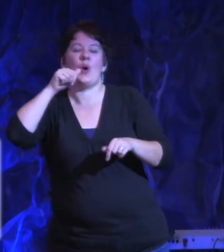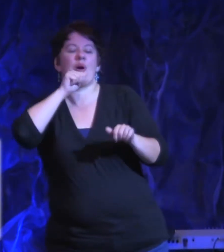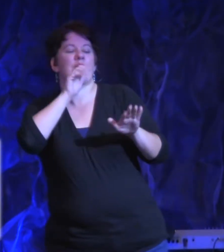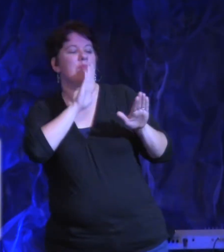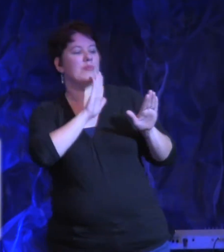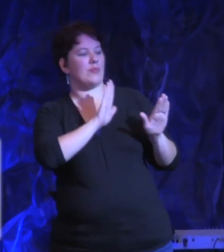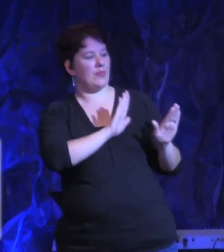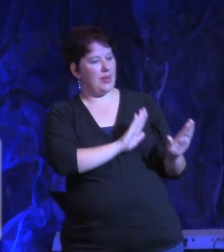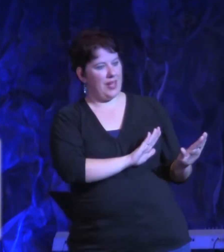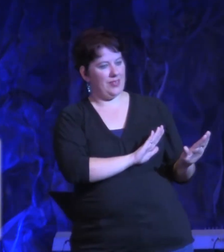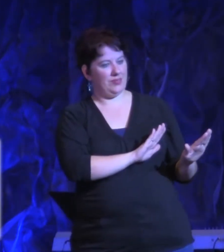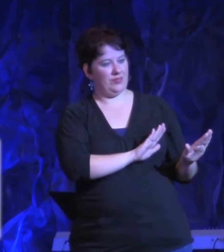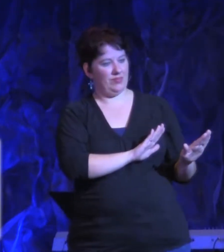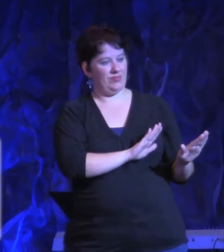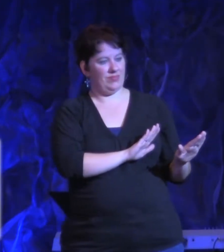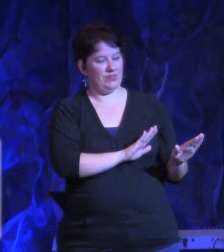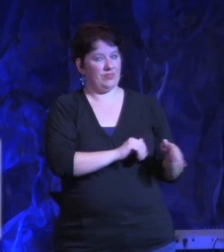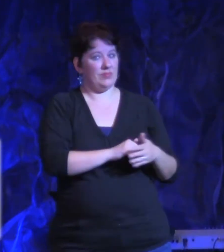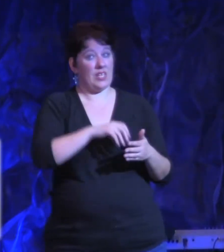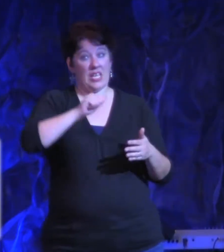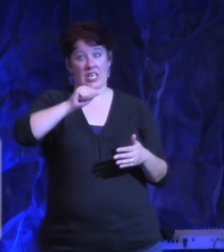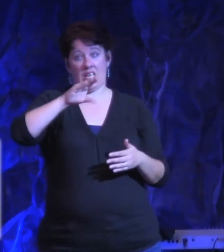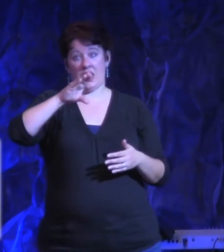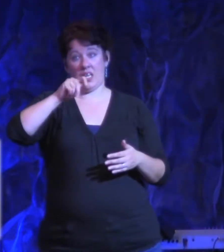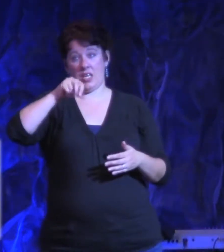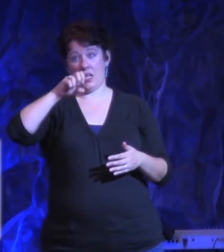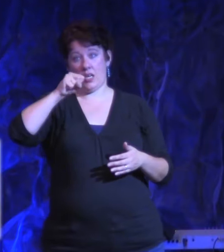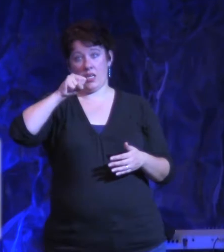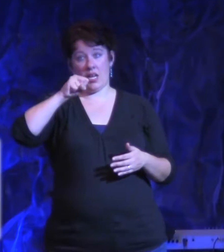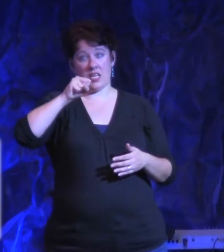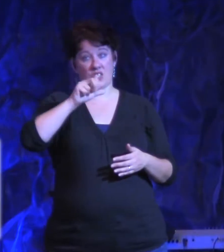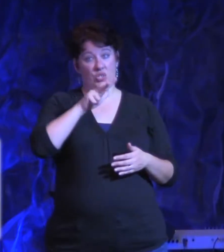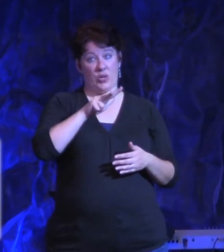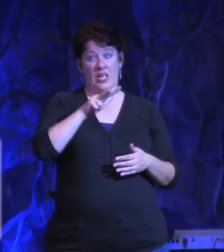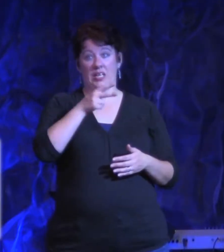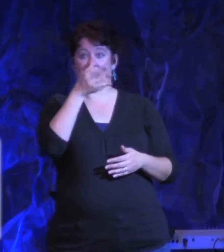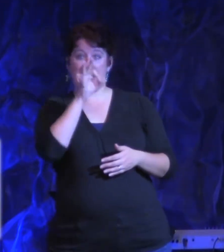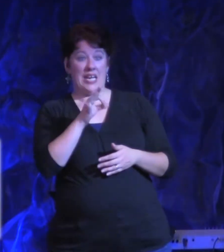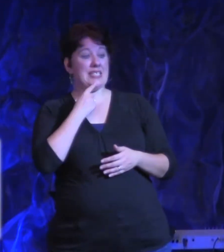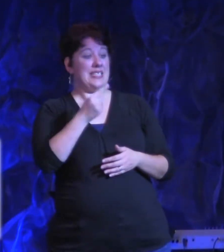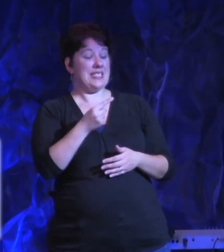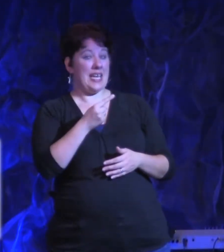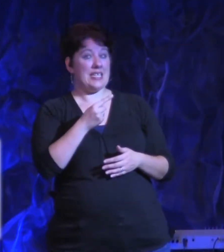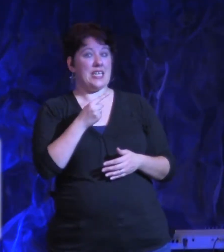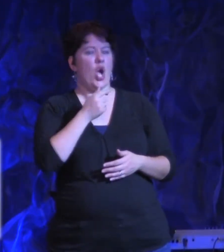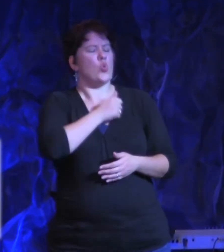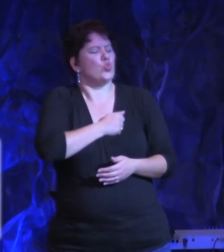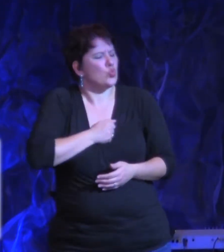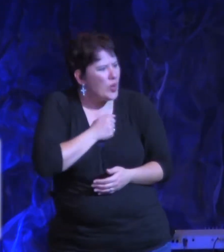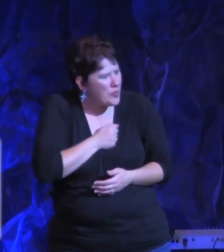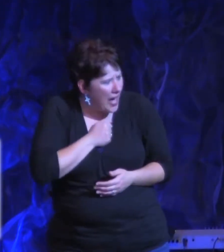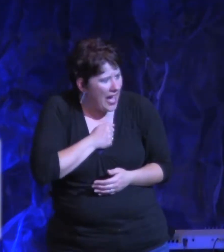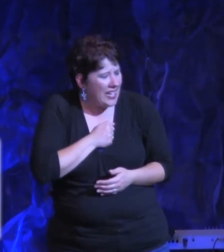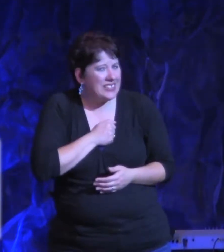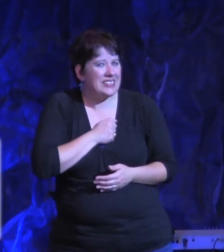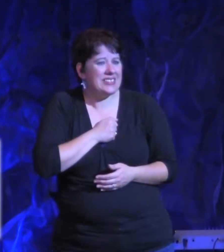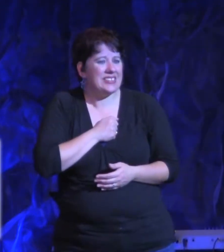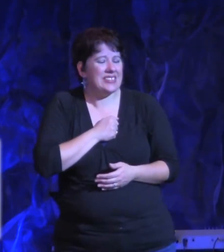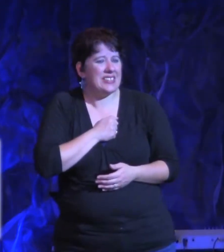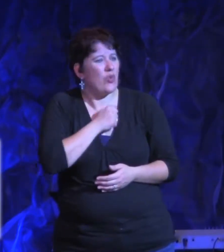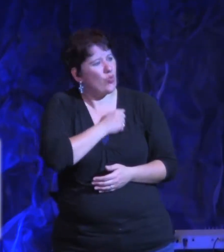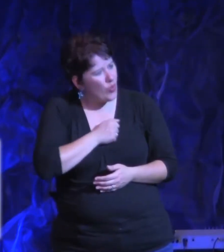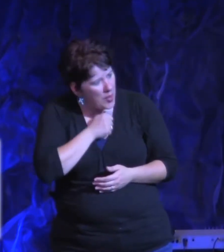And Acts chapter 3, verse 19 says, Repent, return, so that your sins may be wiped away. And so it's times of refreshing